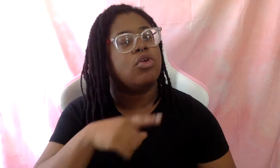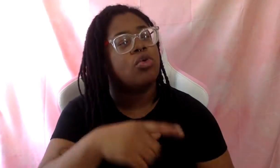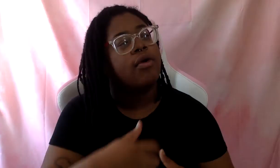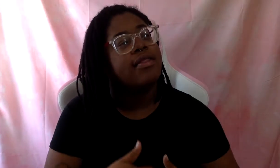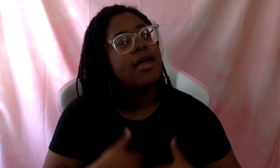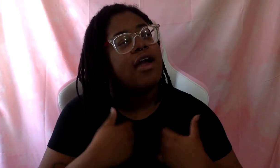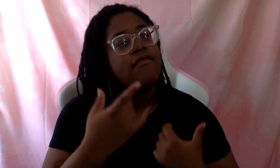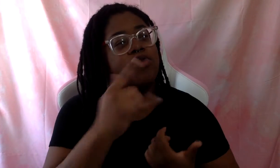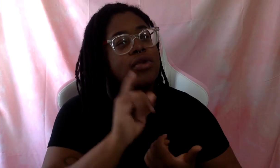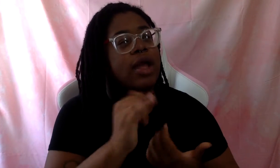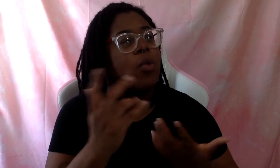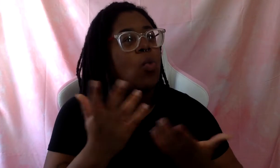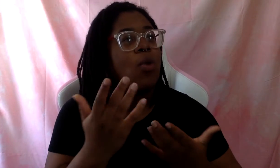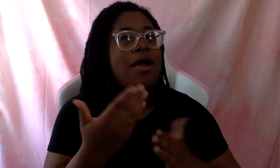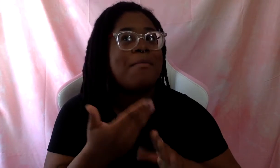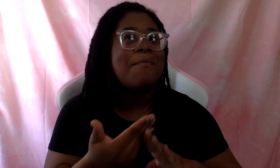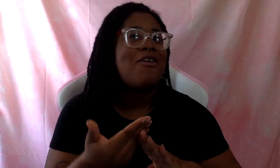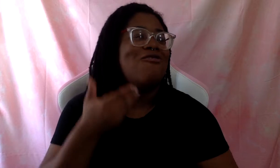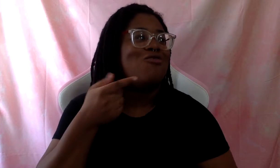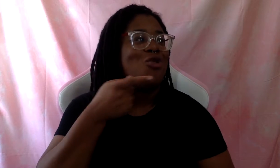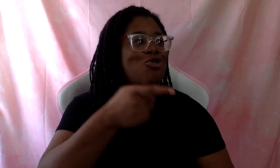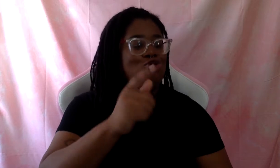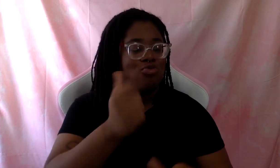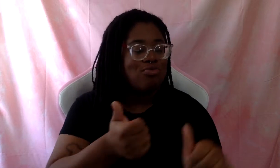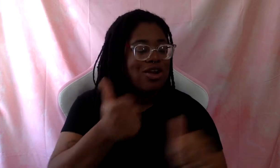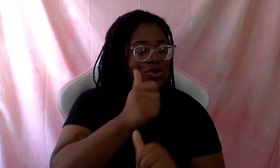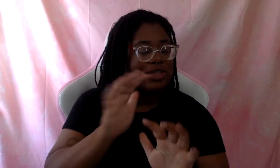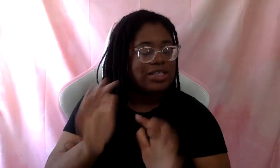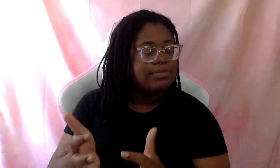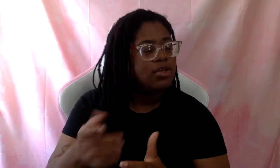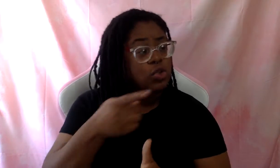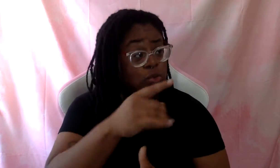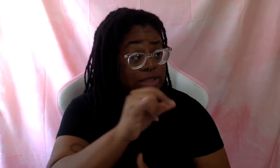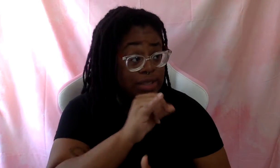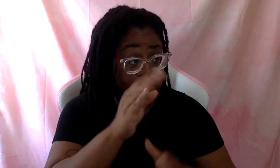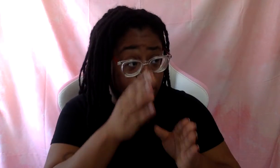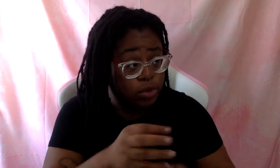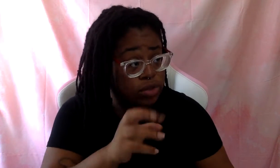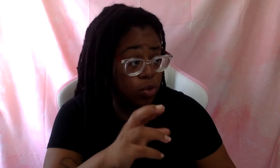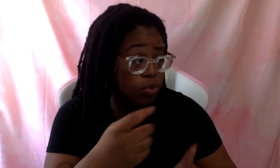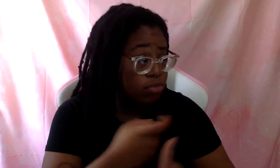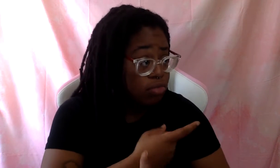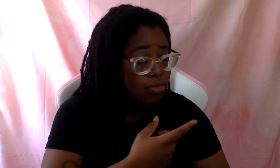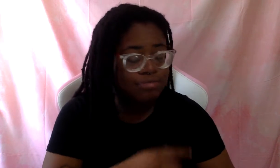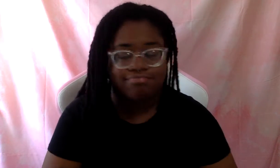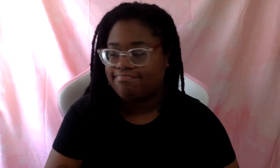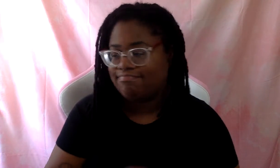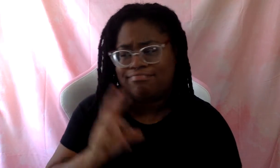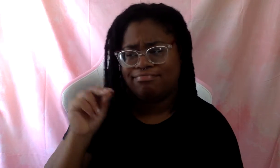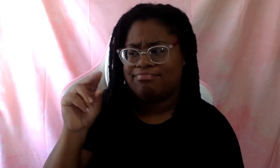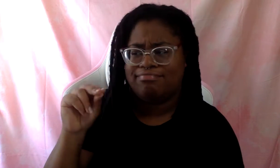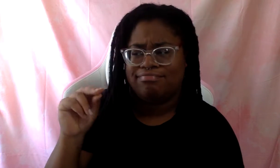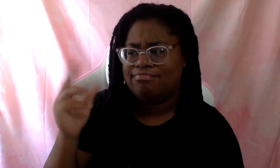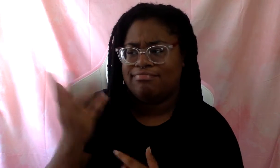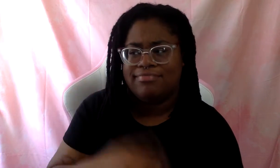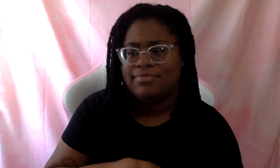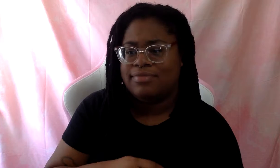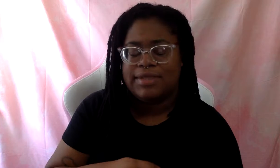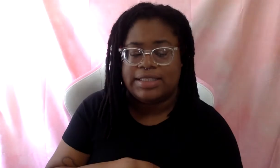like before you prioritized that space? Were you the same person? Oh, absolutely not. Uh, I can't really tell you what my